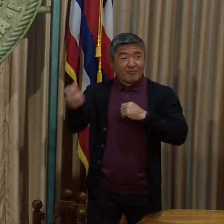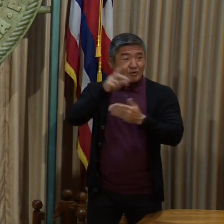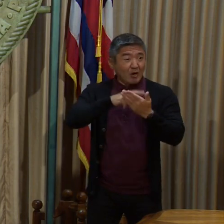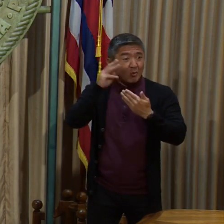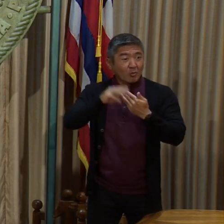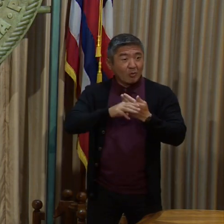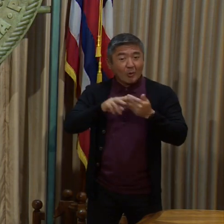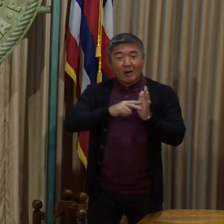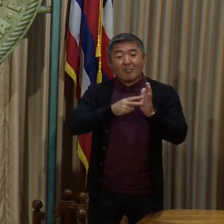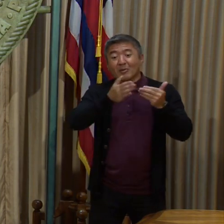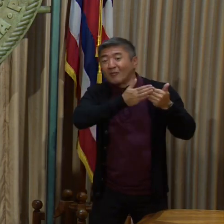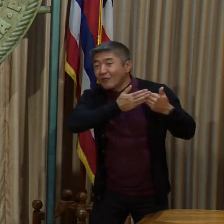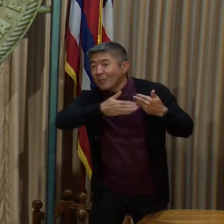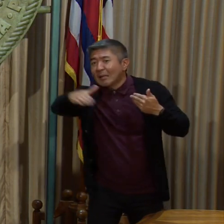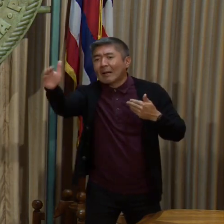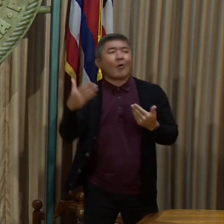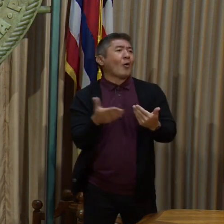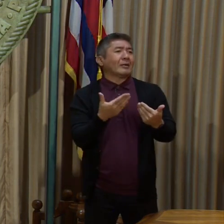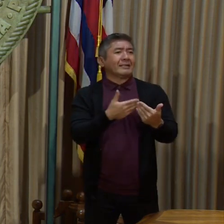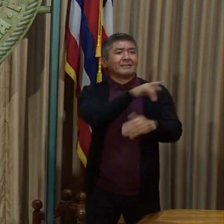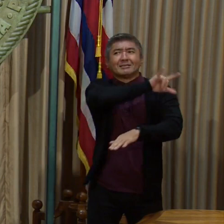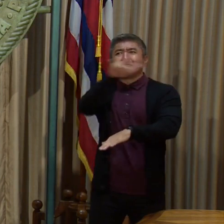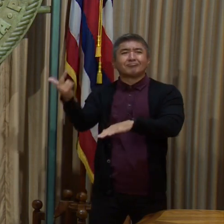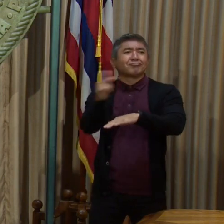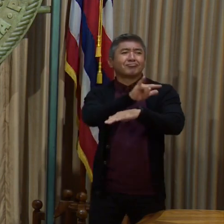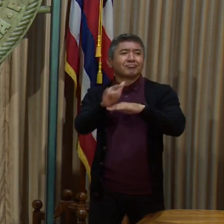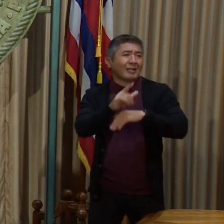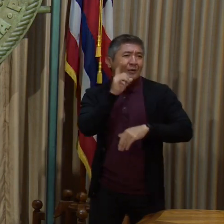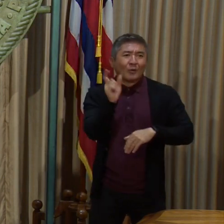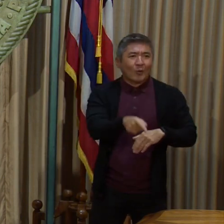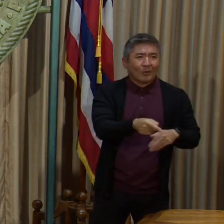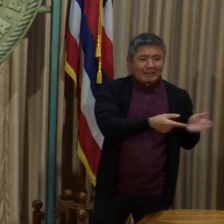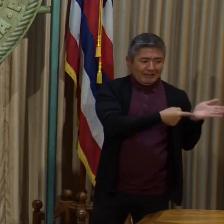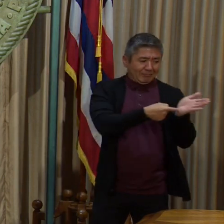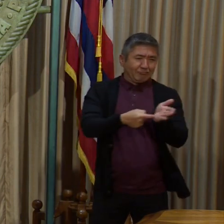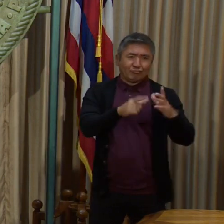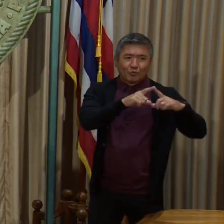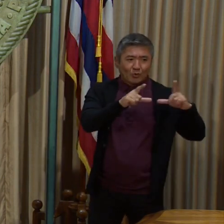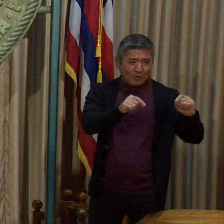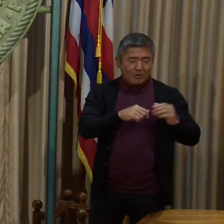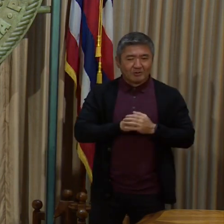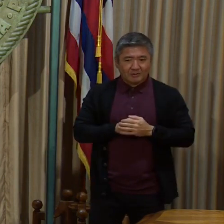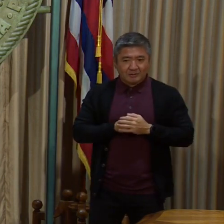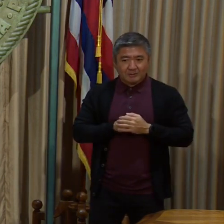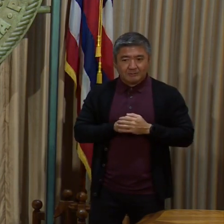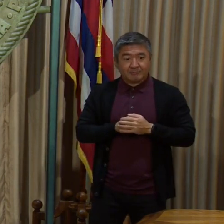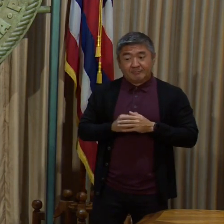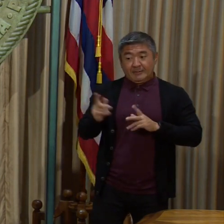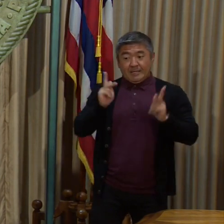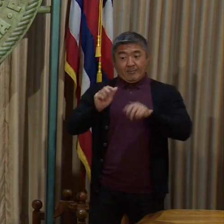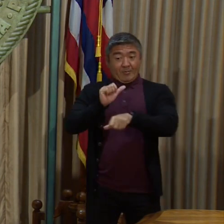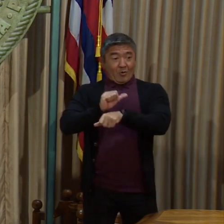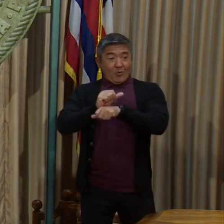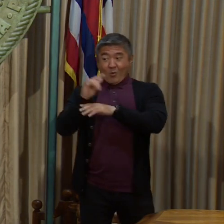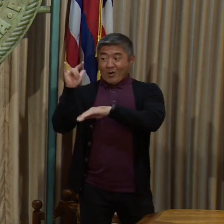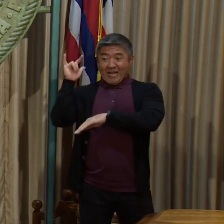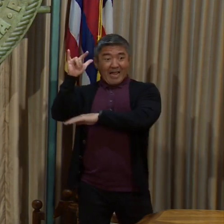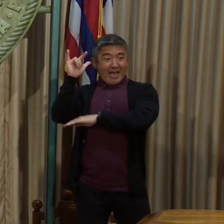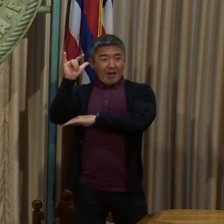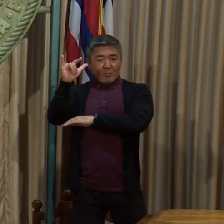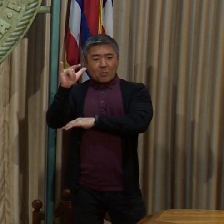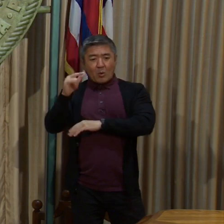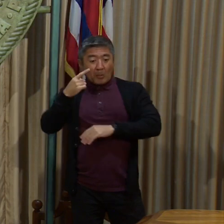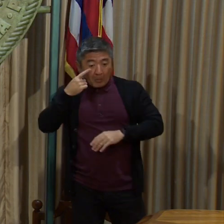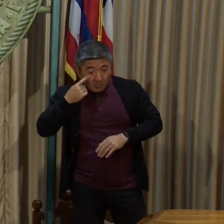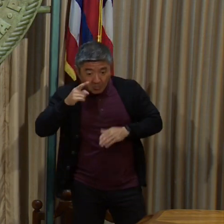future without having to take their cards. As you know, the screeners at the airport have been helping those